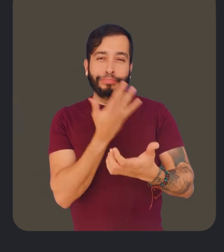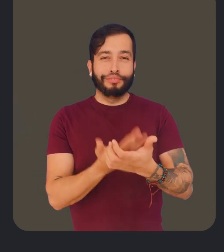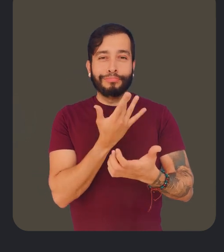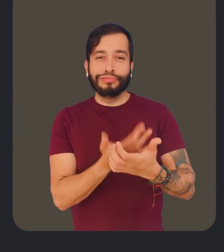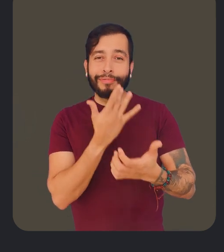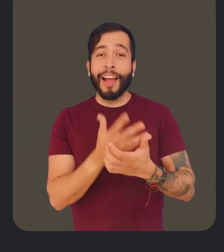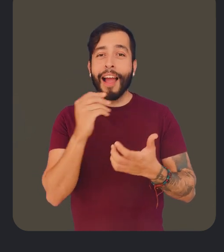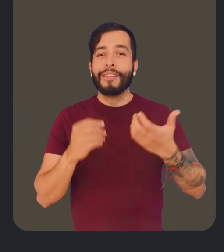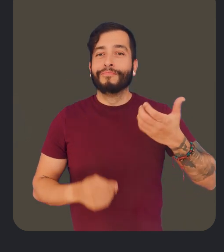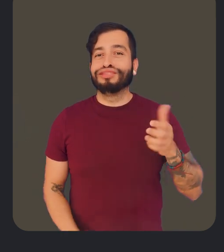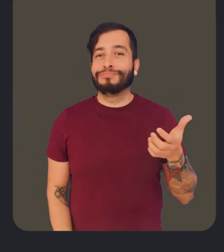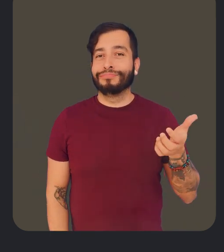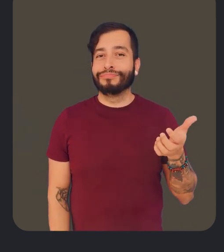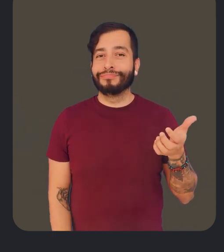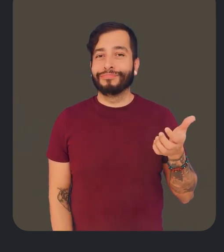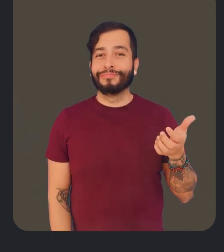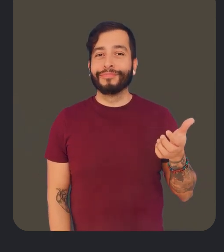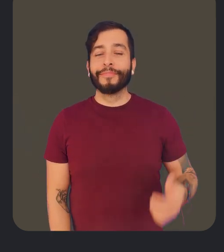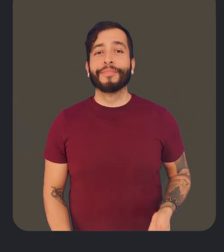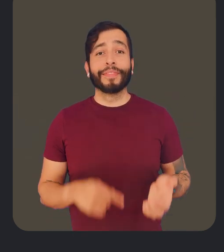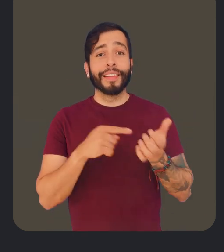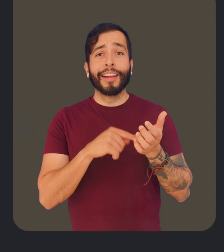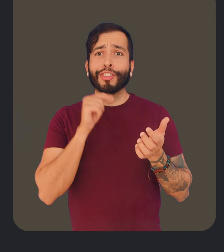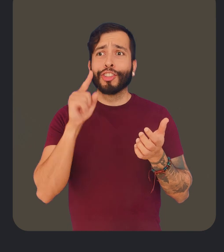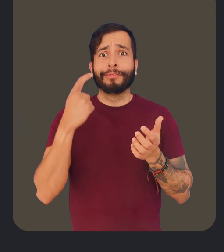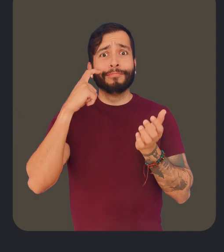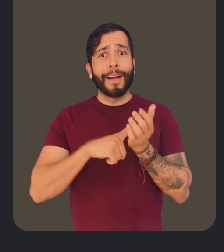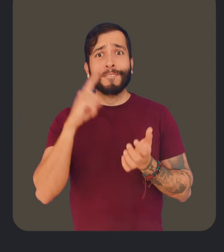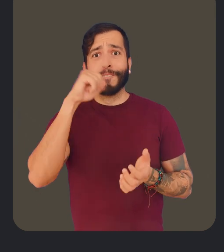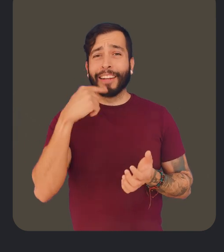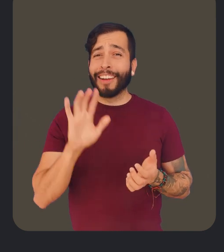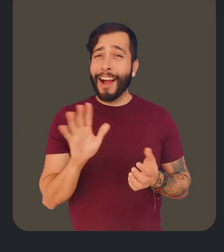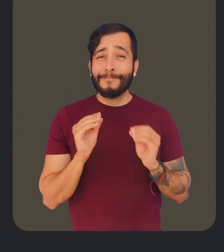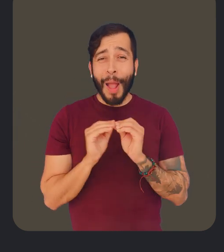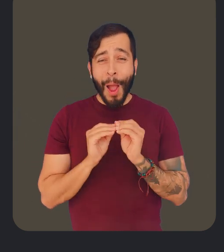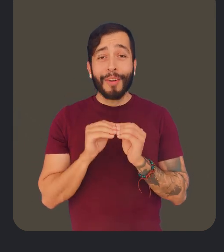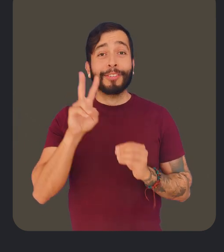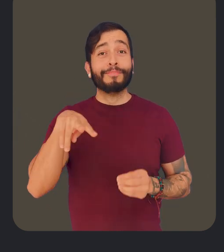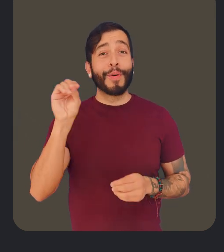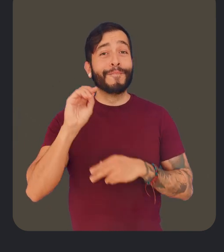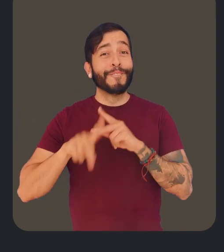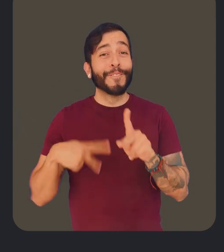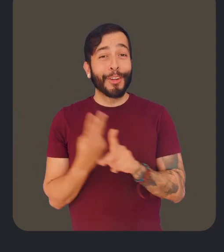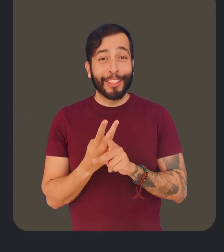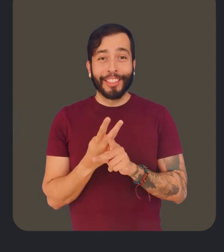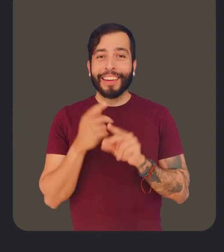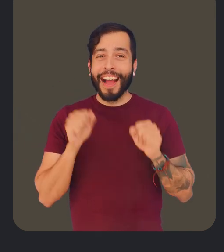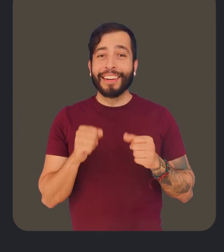high-contrast animations, and haptic feedback. Now, Guided Frame recognizes more than just faces. With the 2.0 version, you